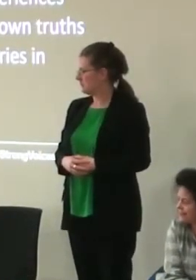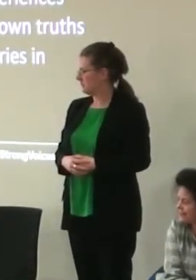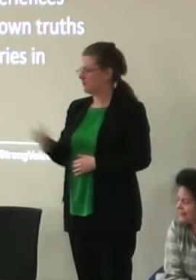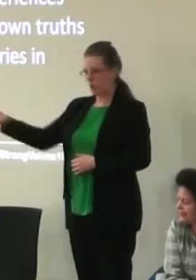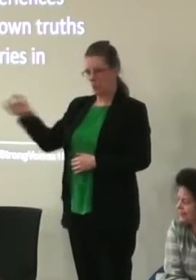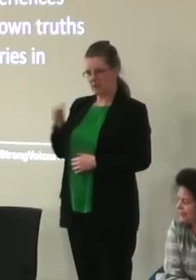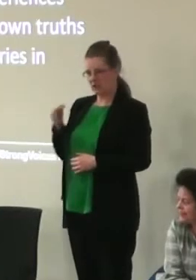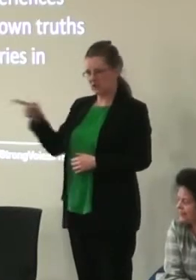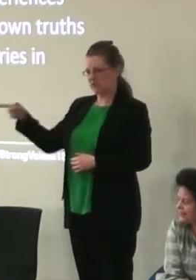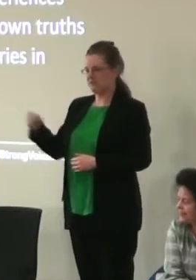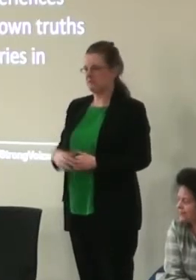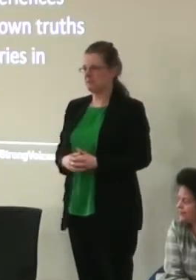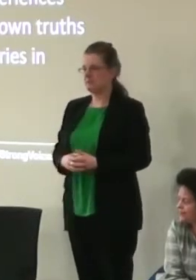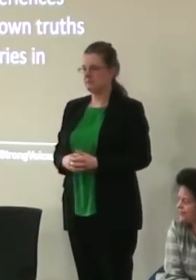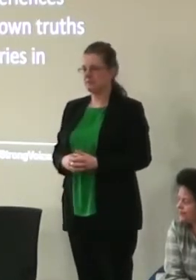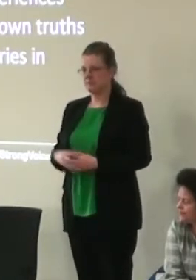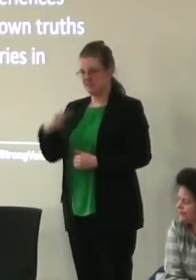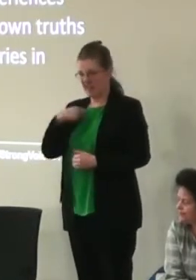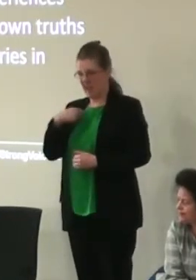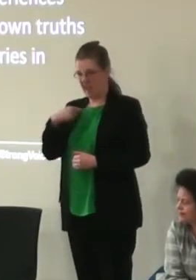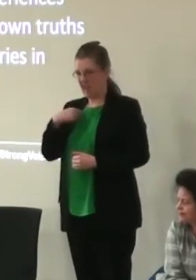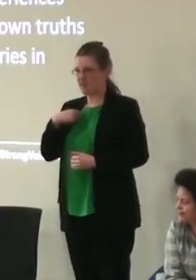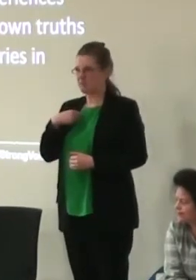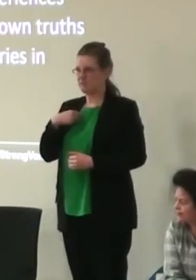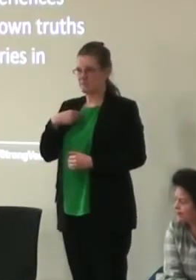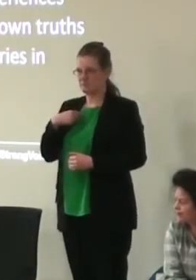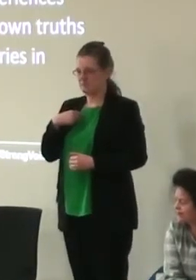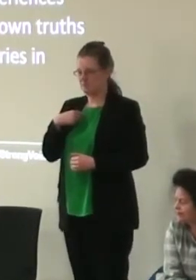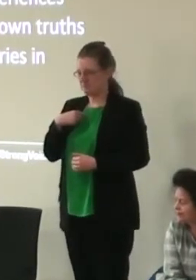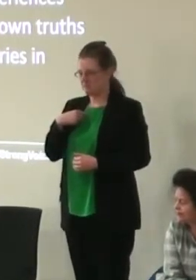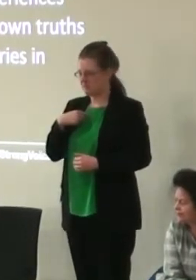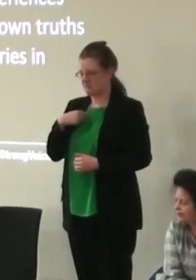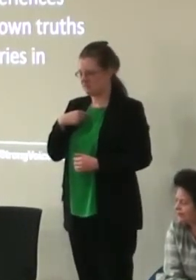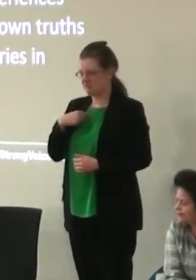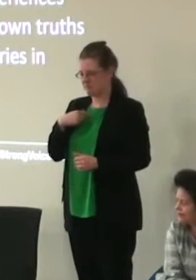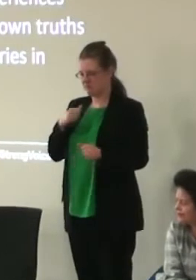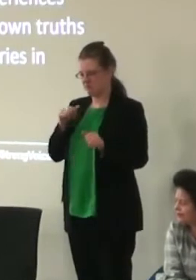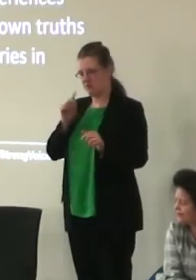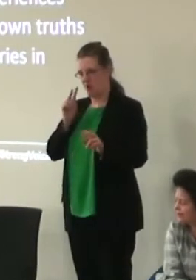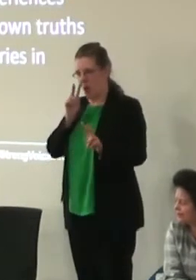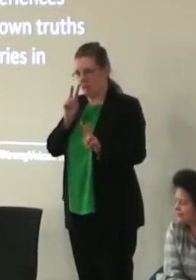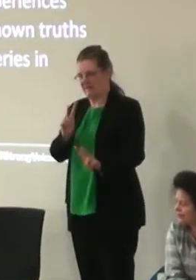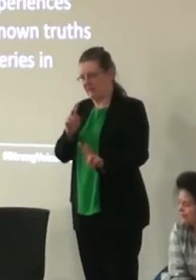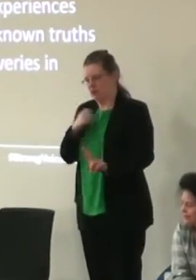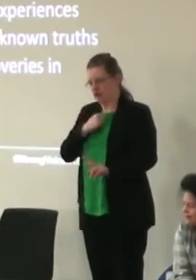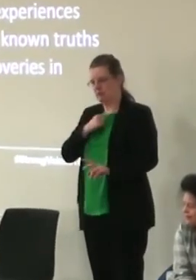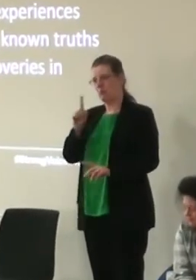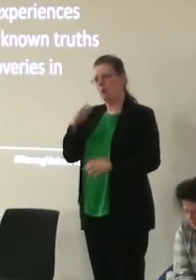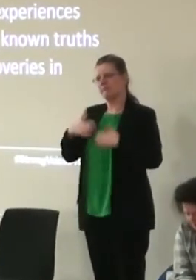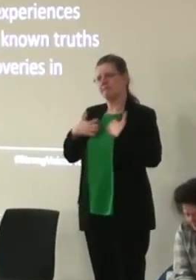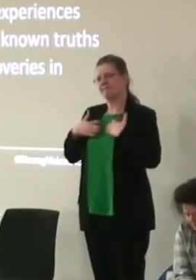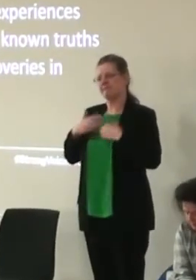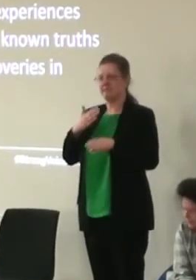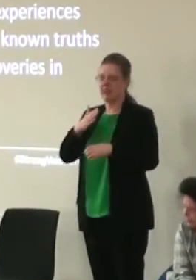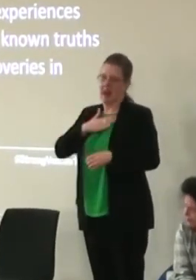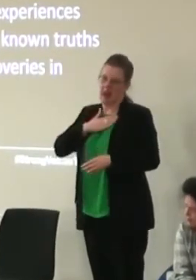Thank you. I'm just going to make a really small observation which I'll be interested in other reflections on. One, what attracts me to working